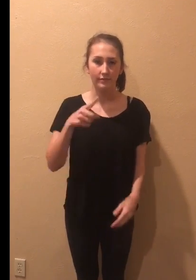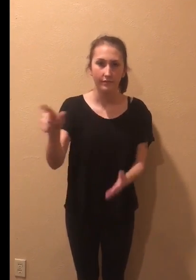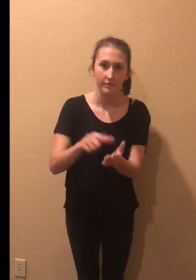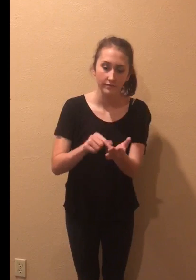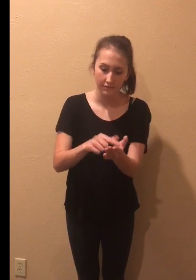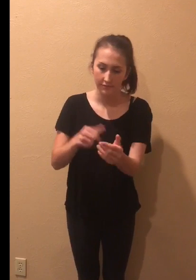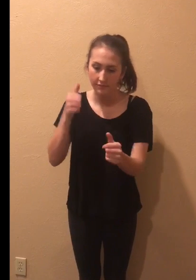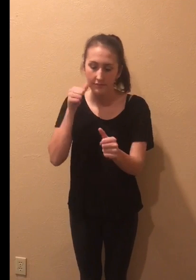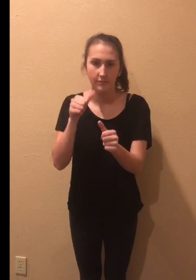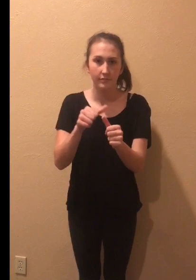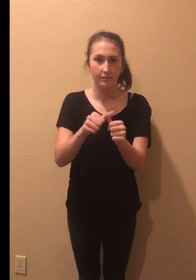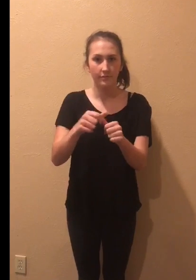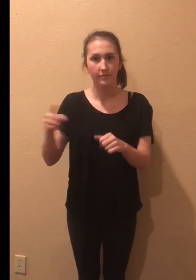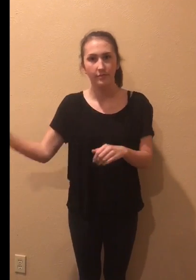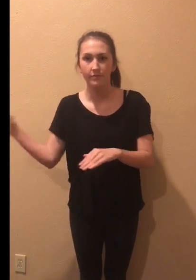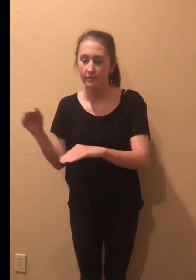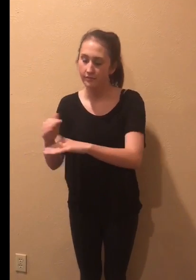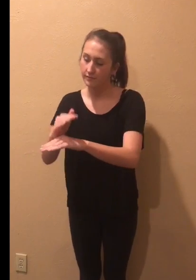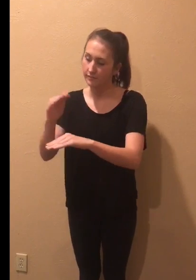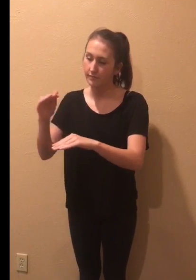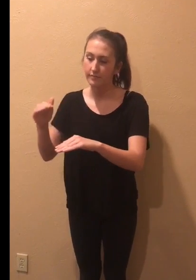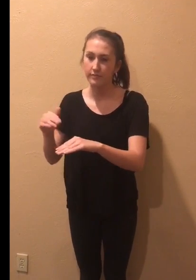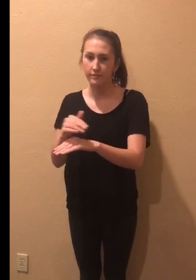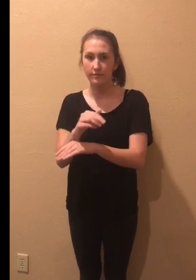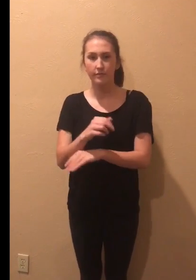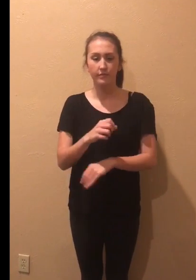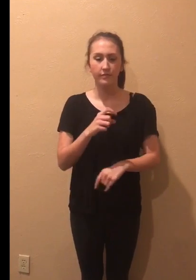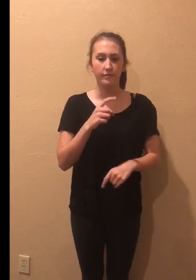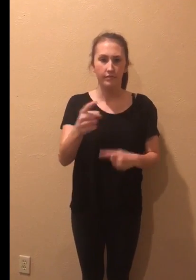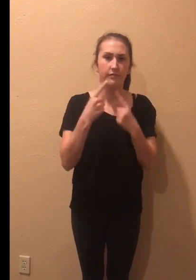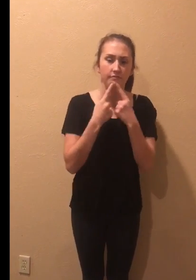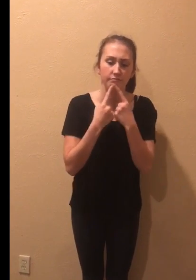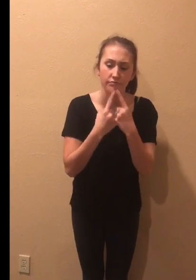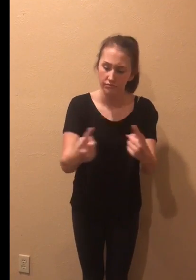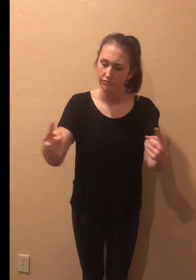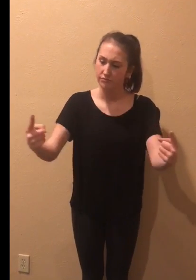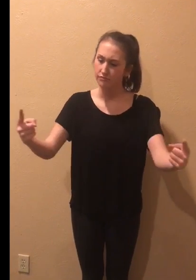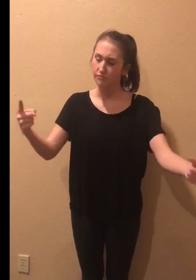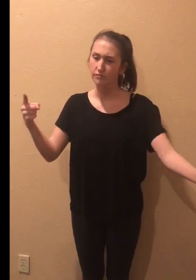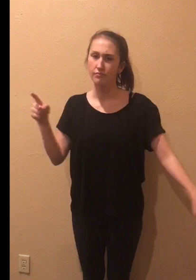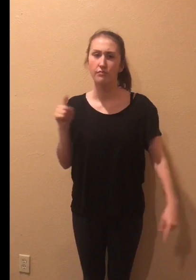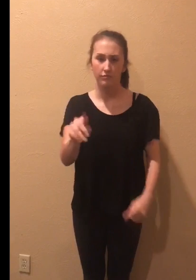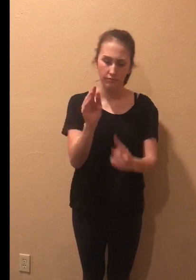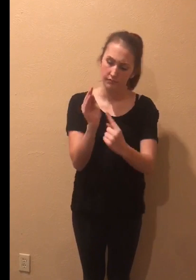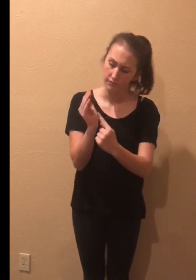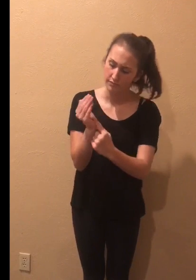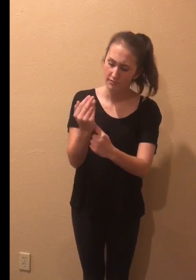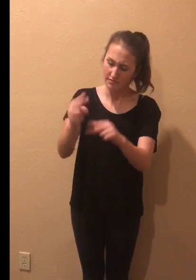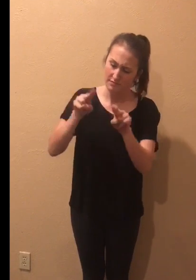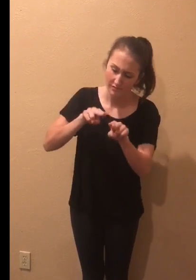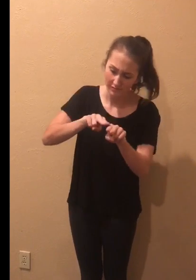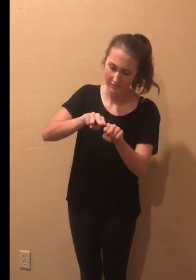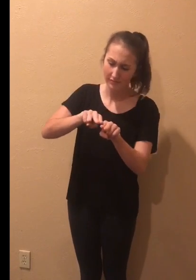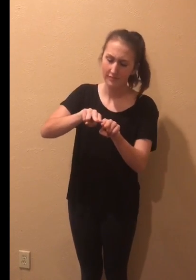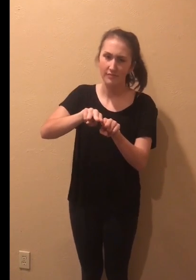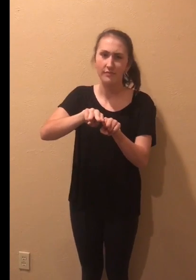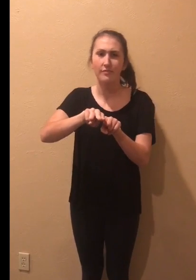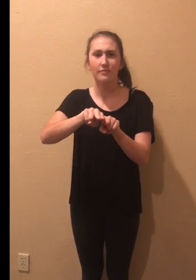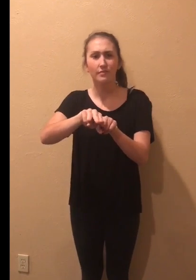You published the letters she wrote you You told the whole world how you brought this girl into